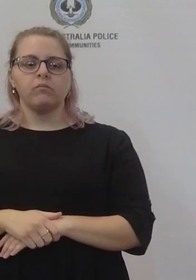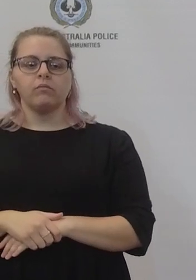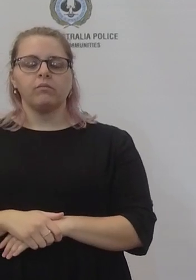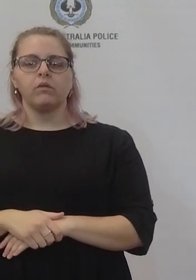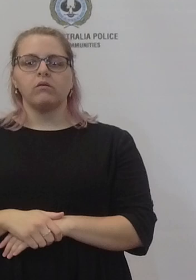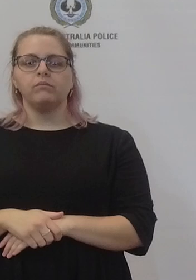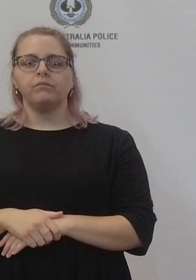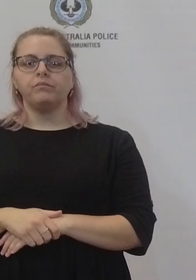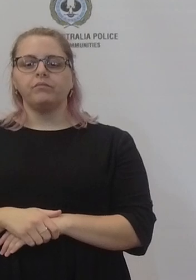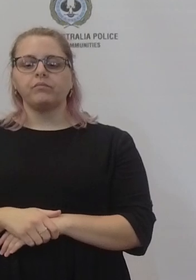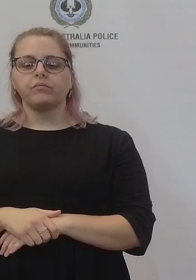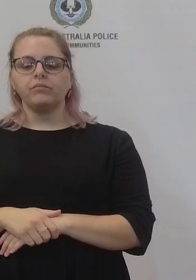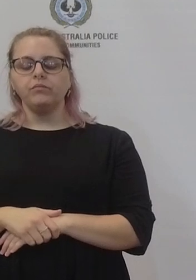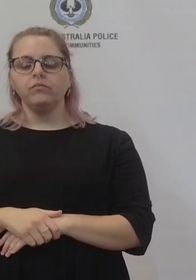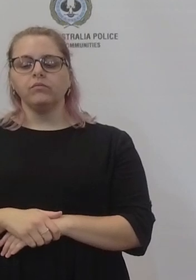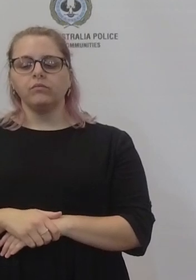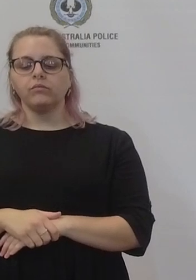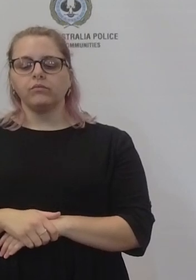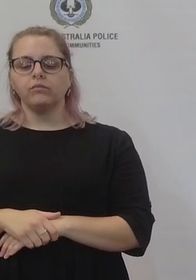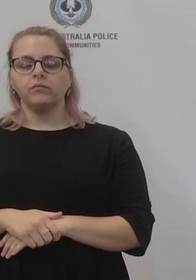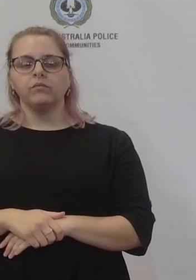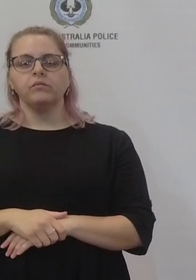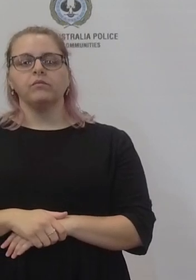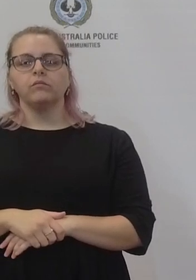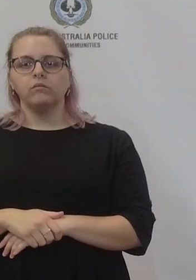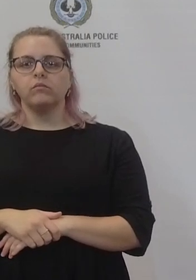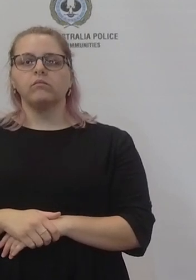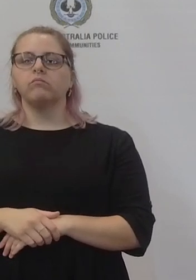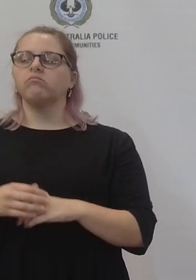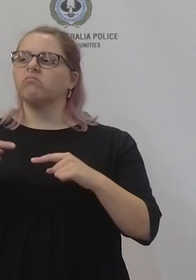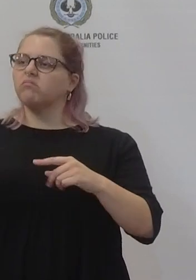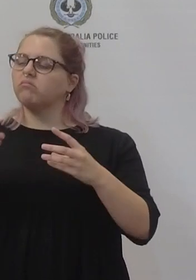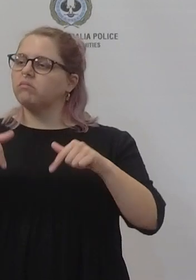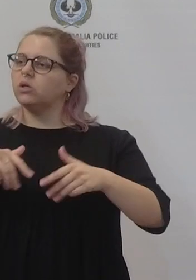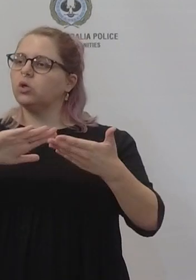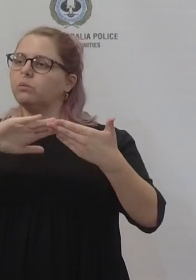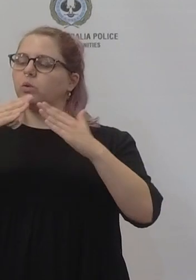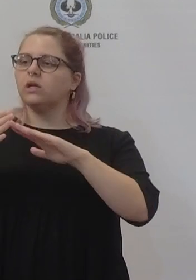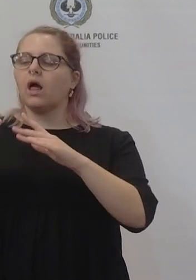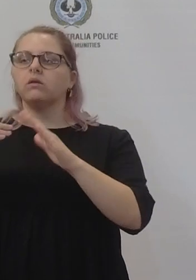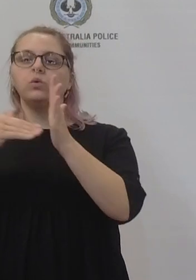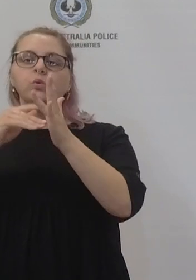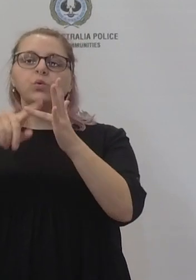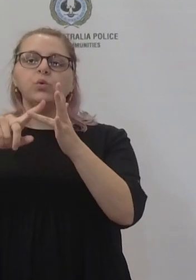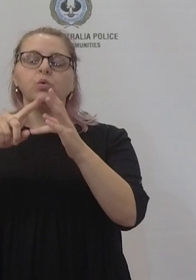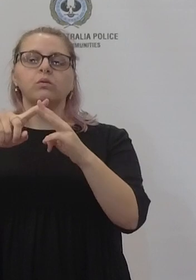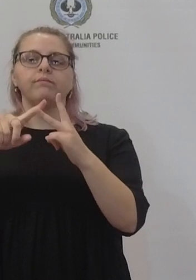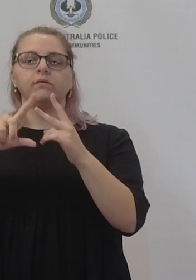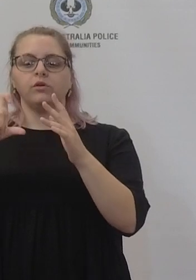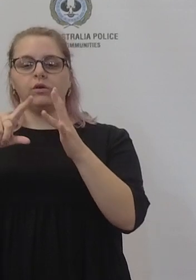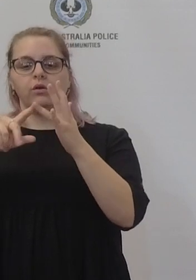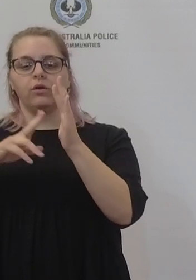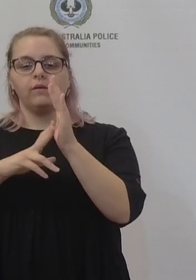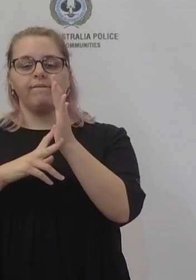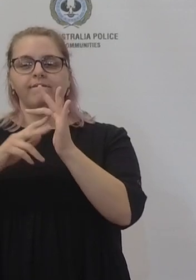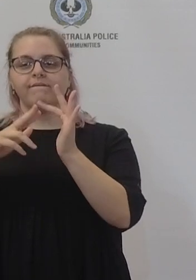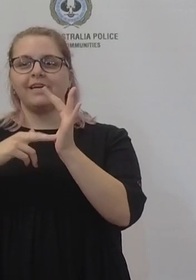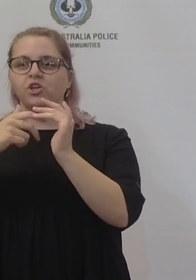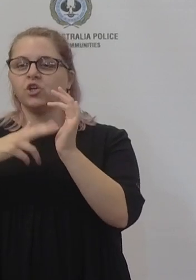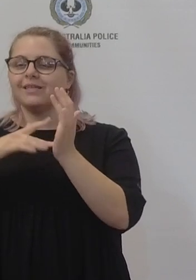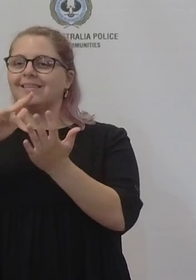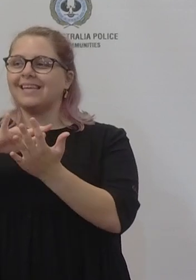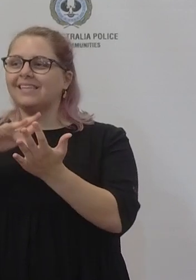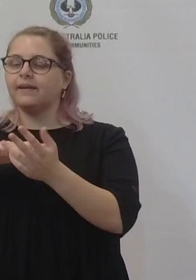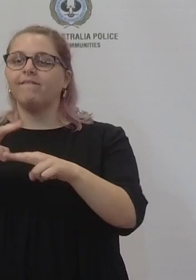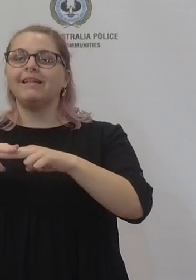and it's one of the really pleasing things is that um other parts of our community for example the zoo the convention centre um Flinders